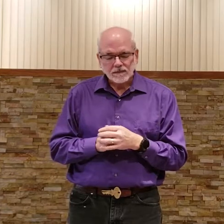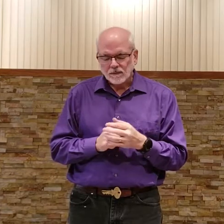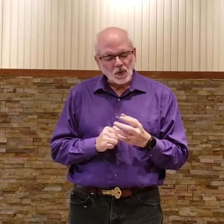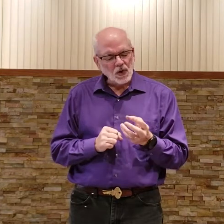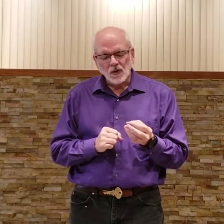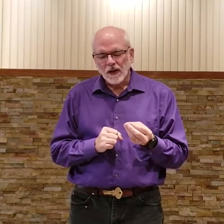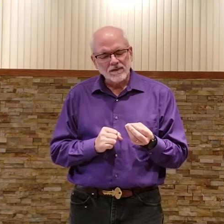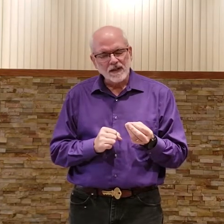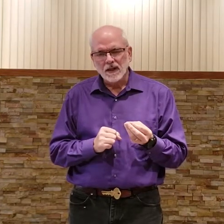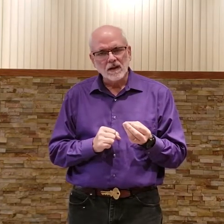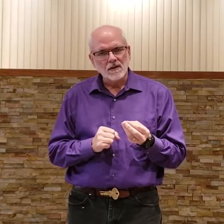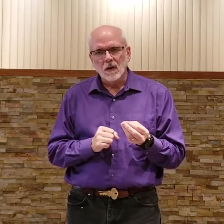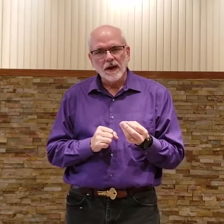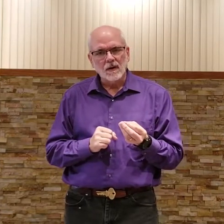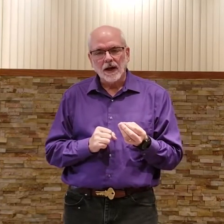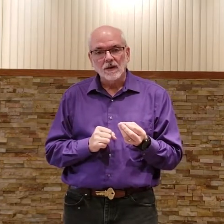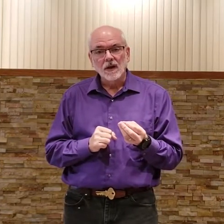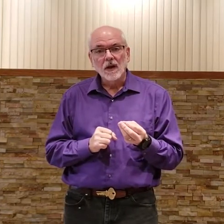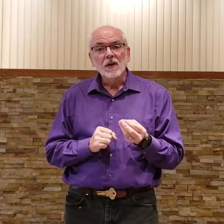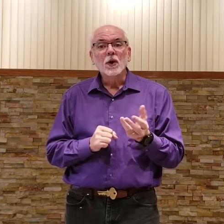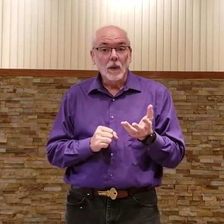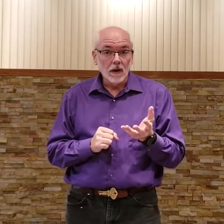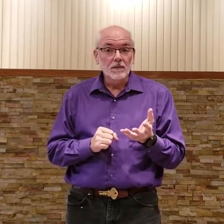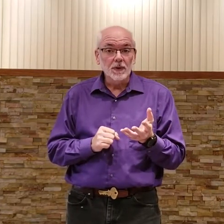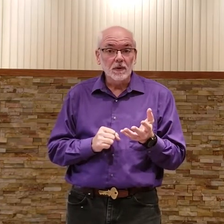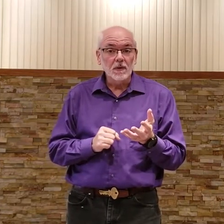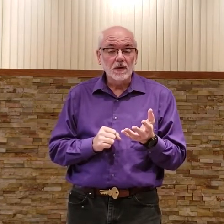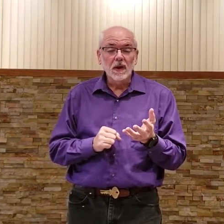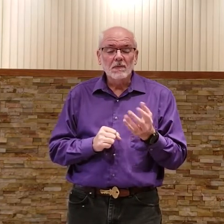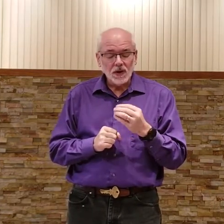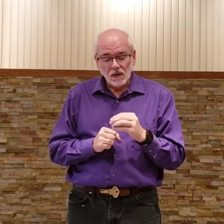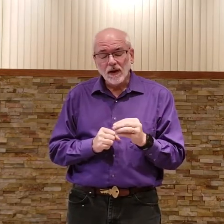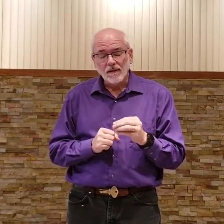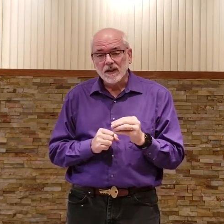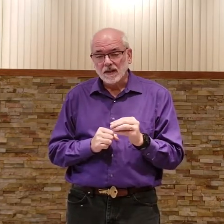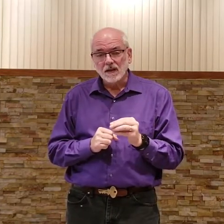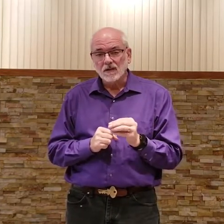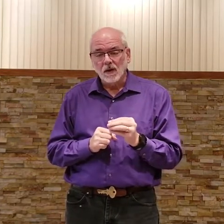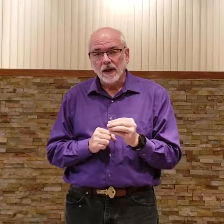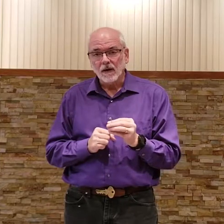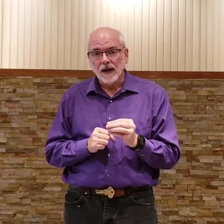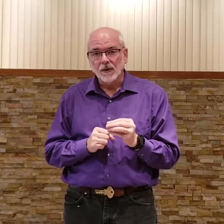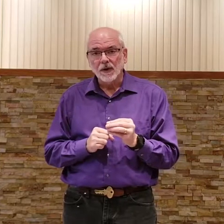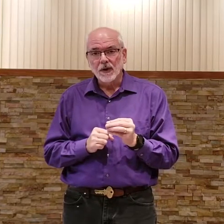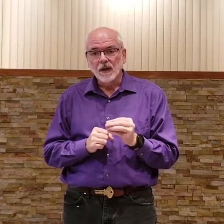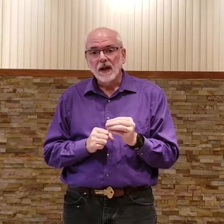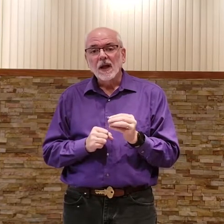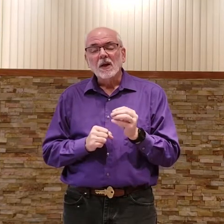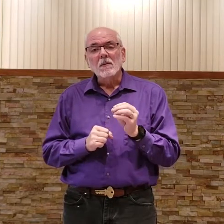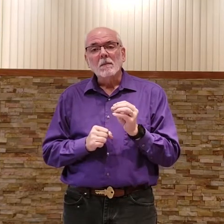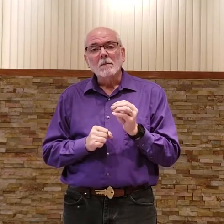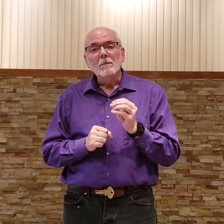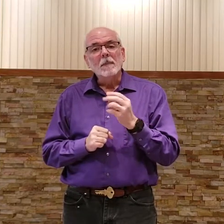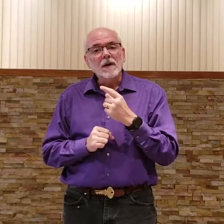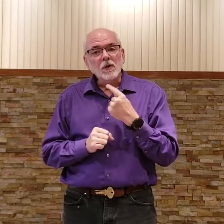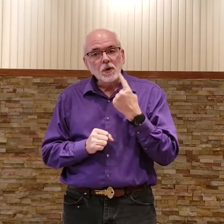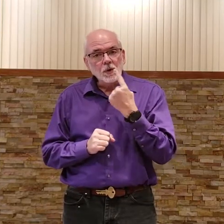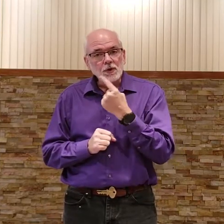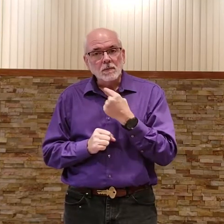You don't have to sing the song out loud. You're welcome to, but you don't have to sing the song out loud. But if you use your